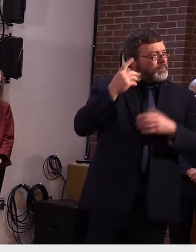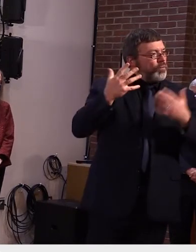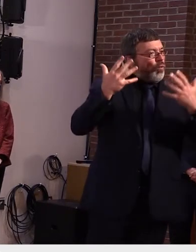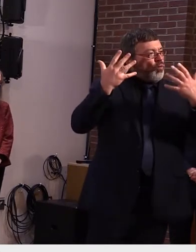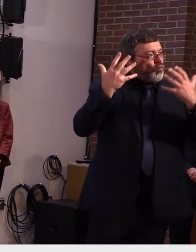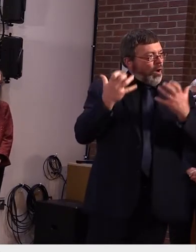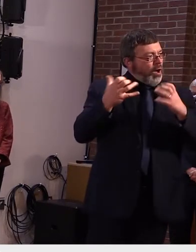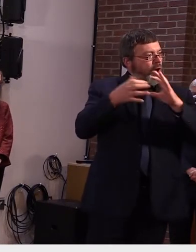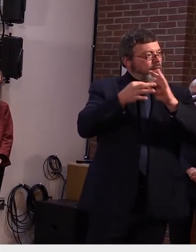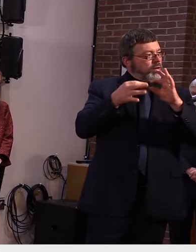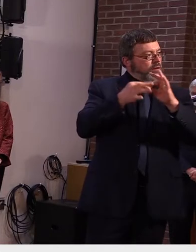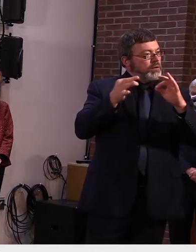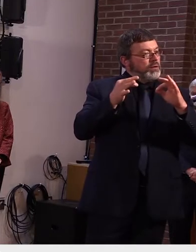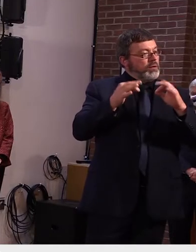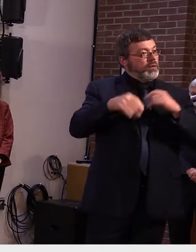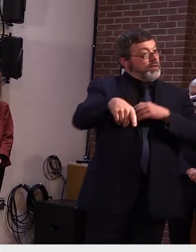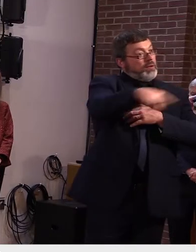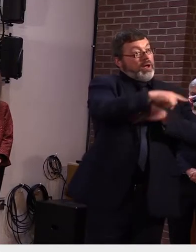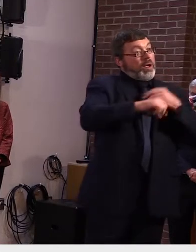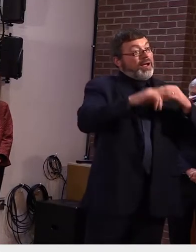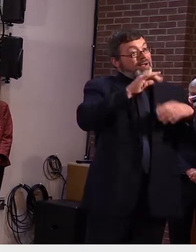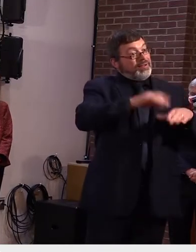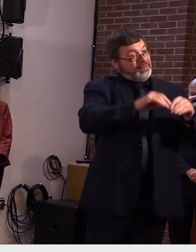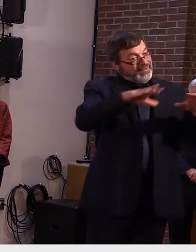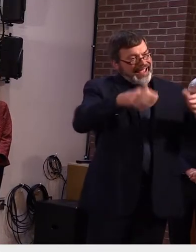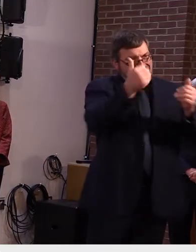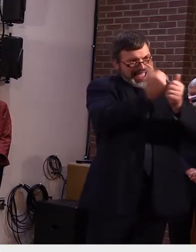health said that's not recommended at this time why is that